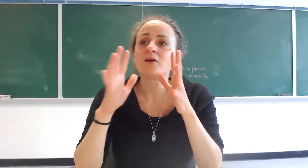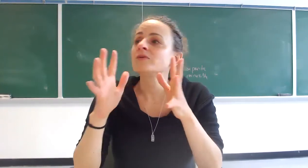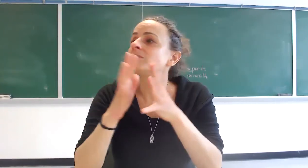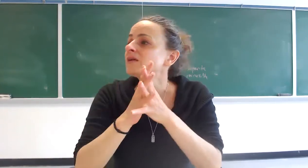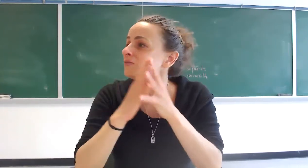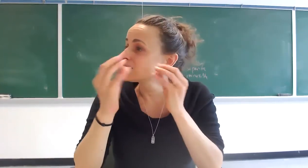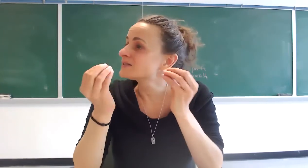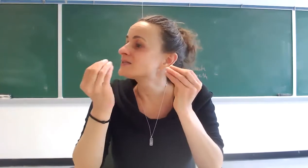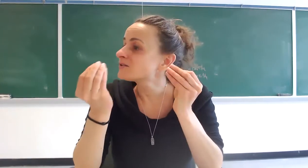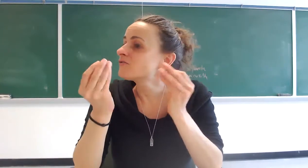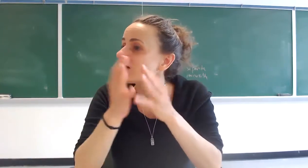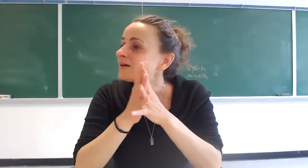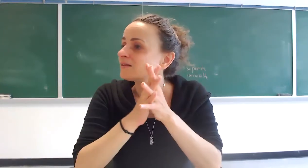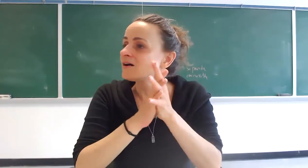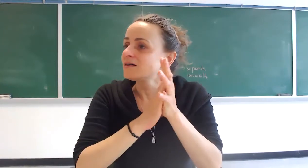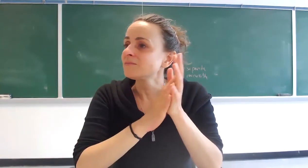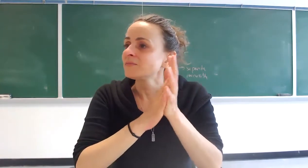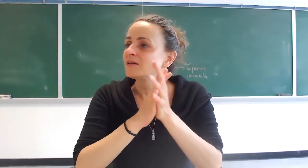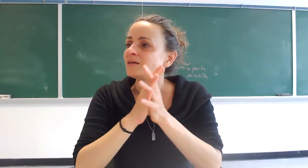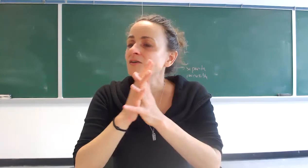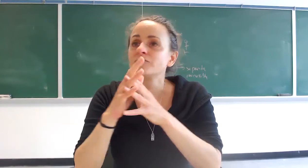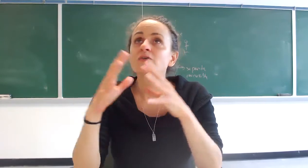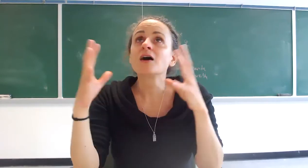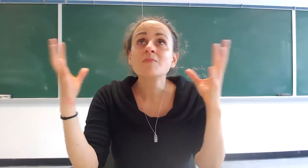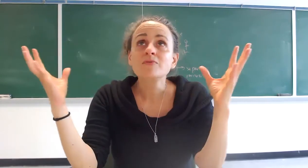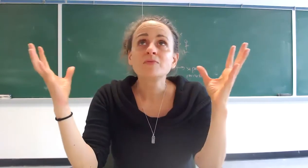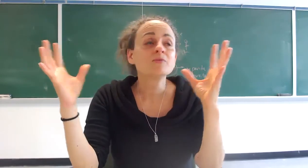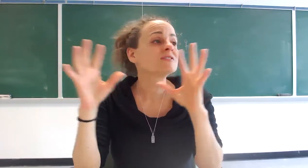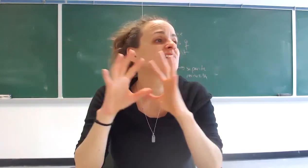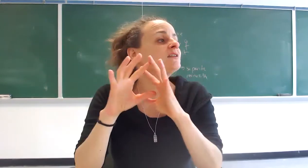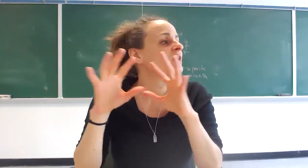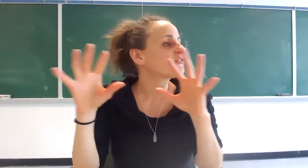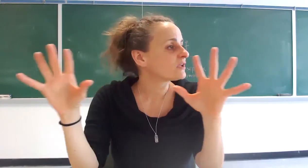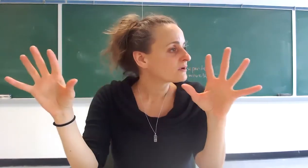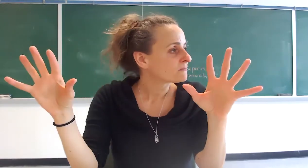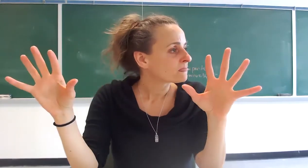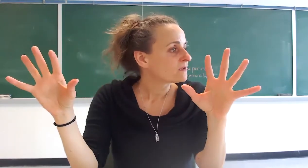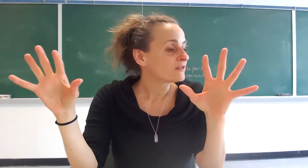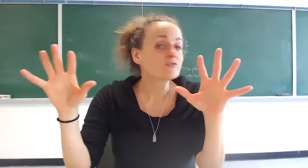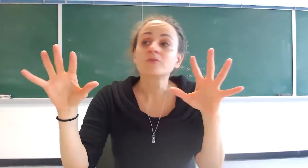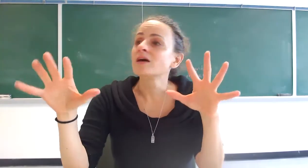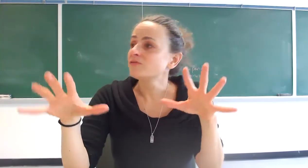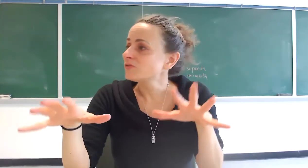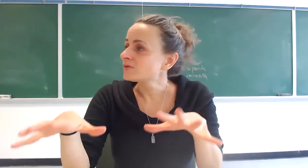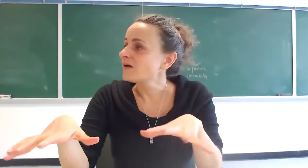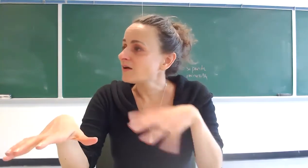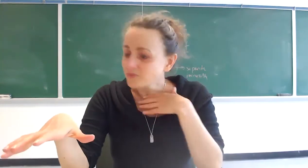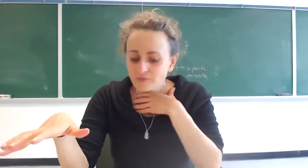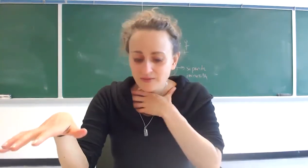only place we can still find god if we look up we will see nothing and so we have to look down right